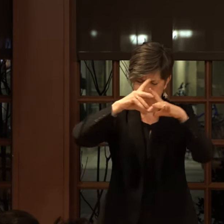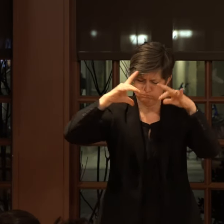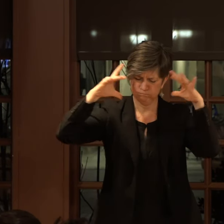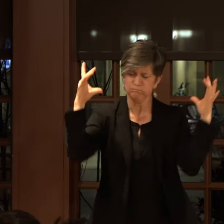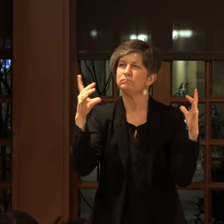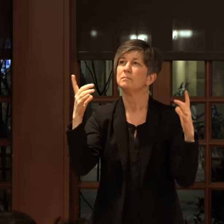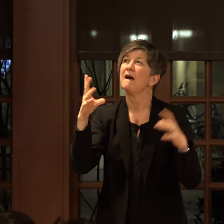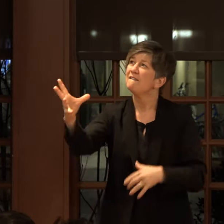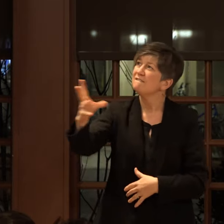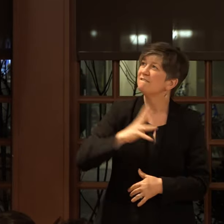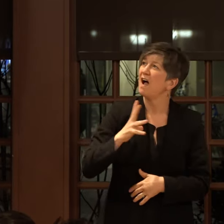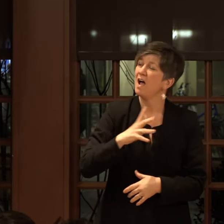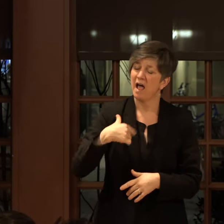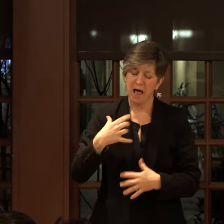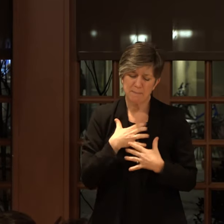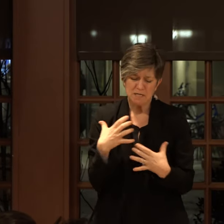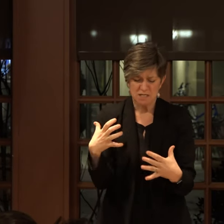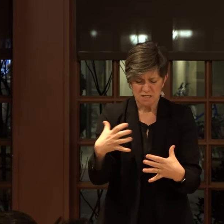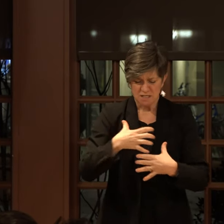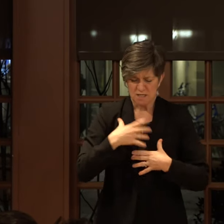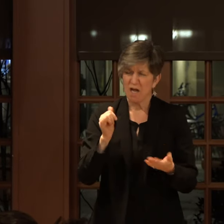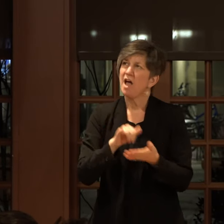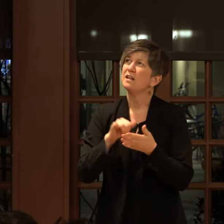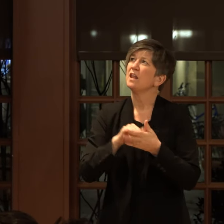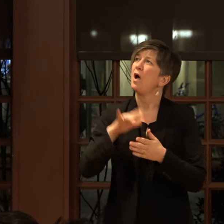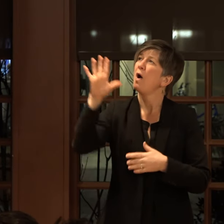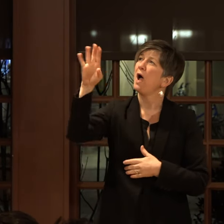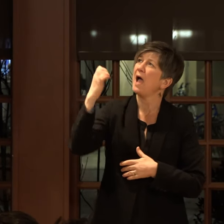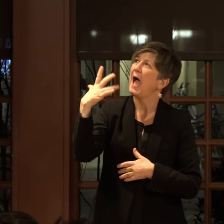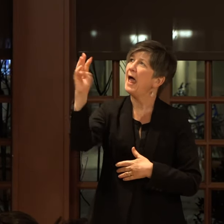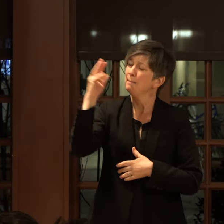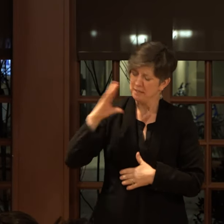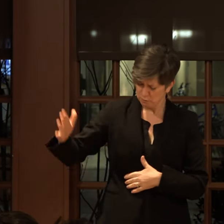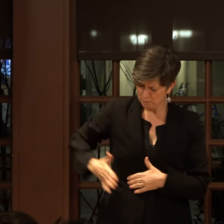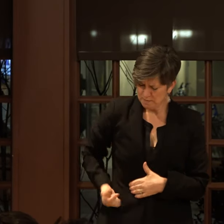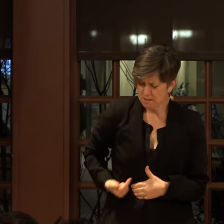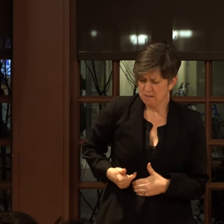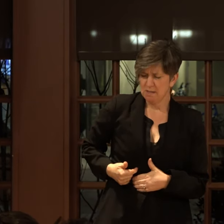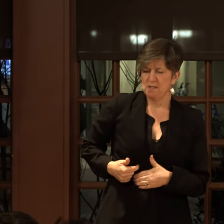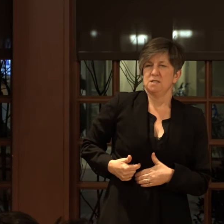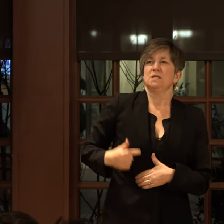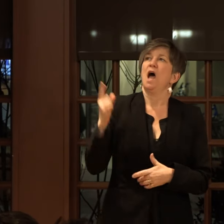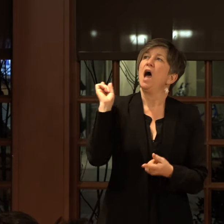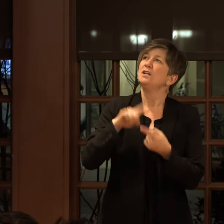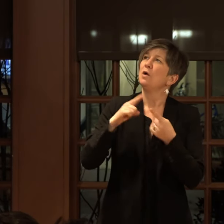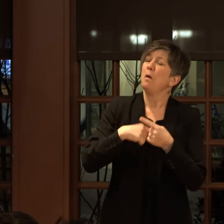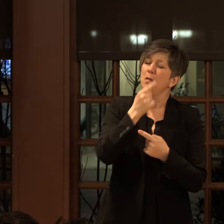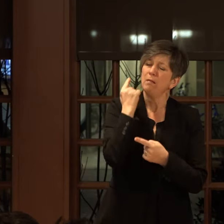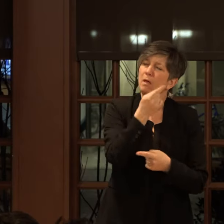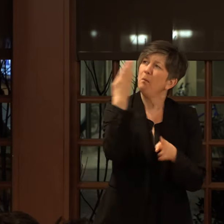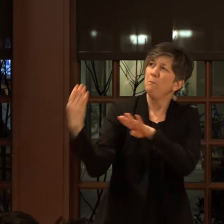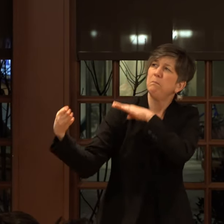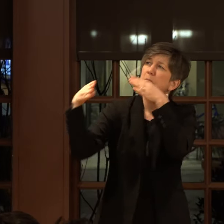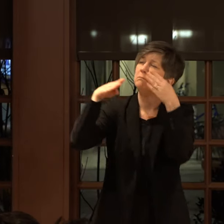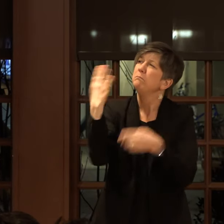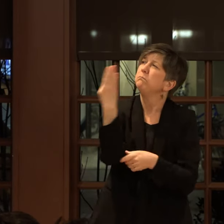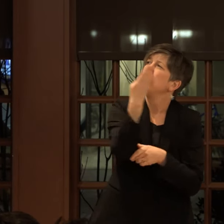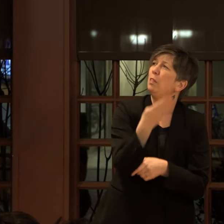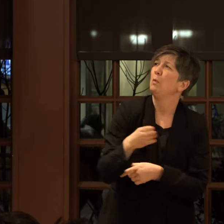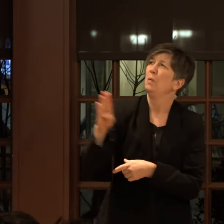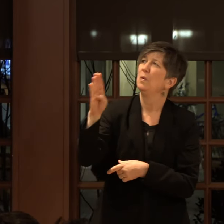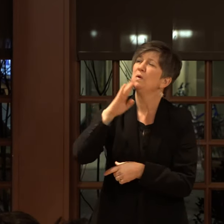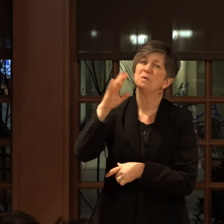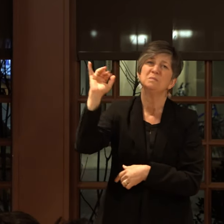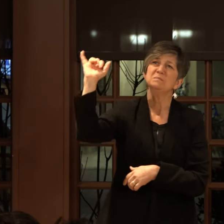obstruct my breath till I respire men and press his rib against my throat until my lips turn blue. You, oh duo, twin,